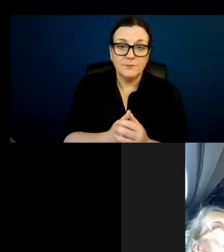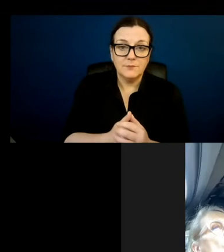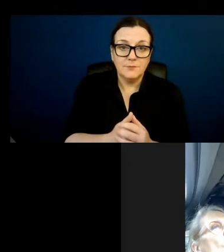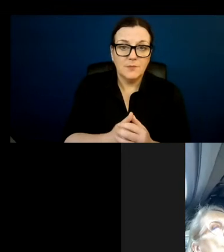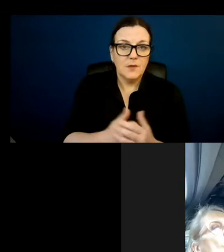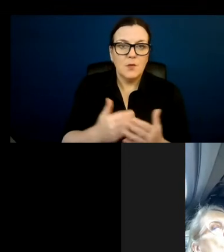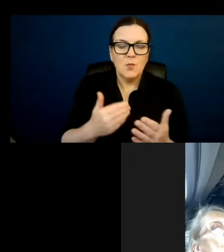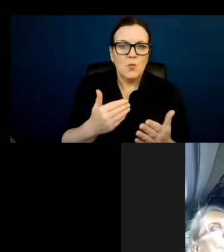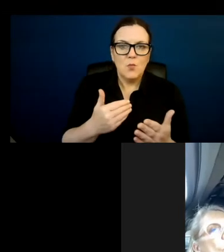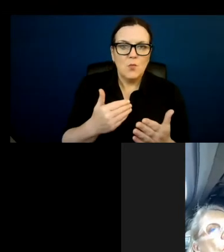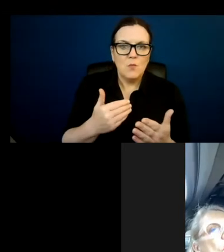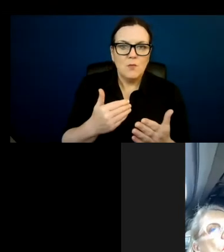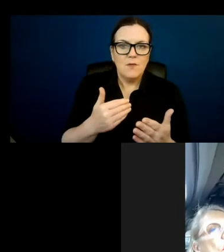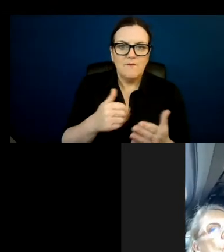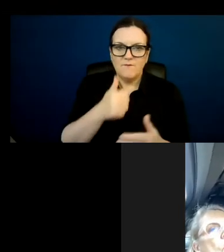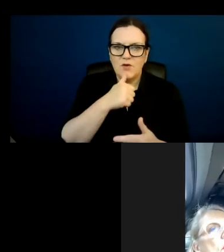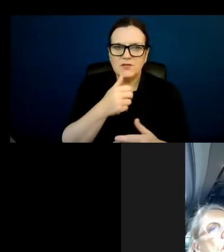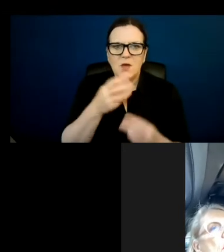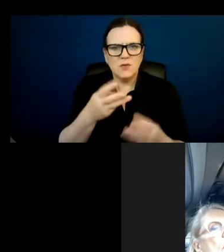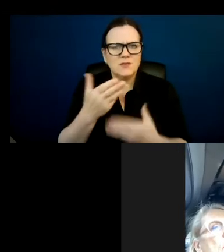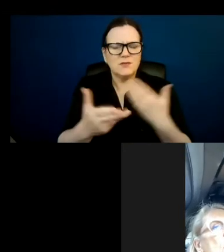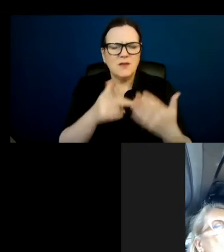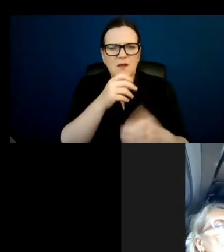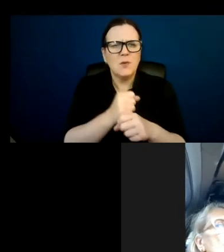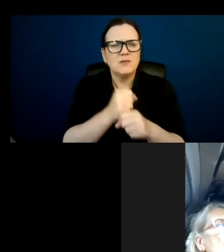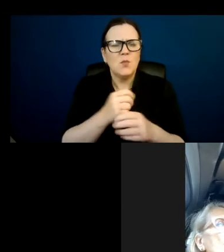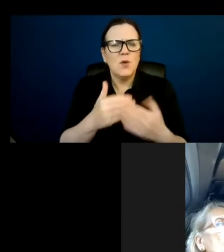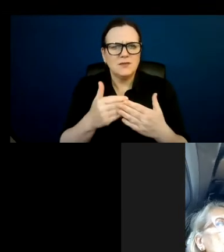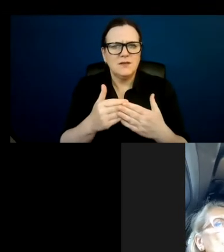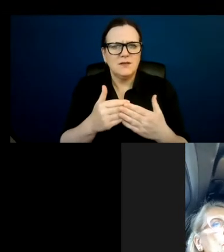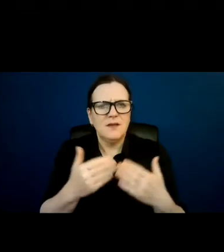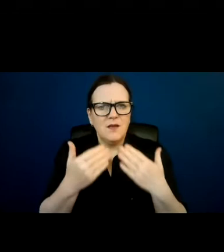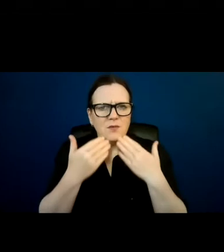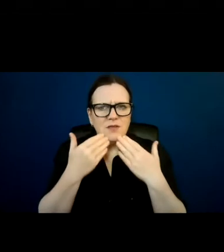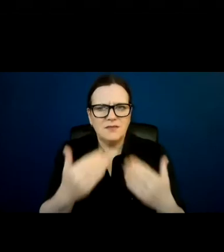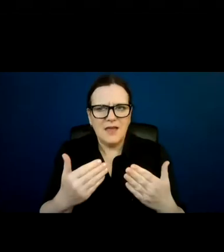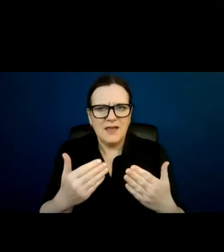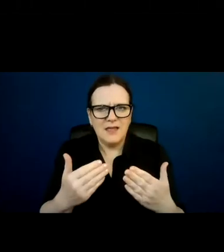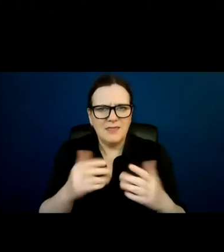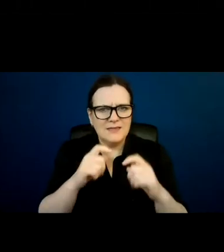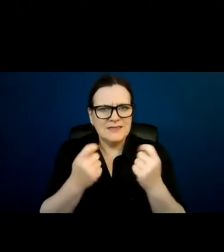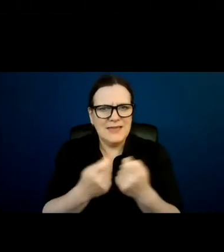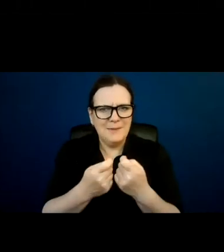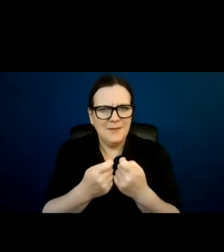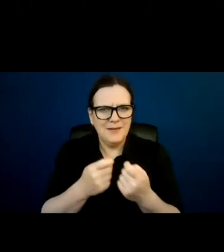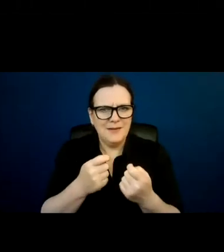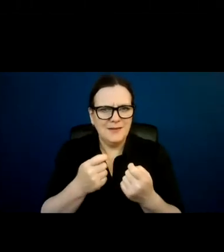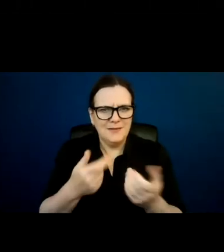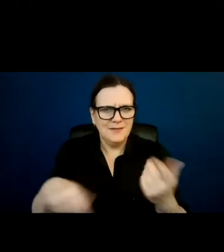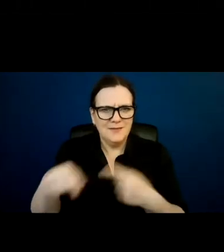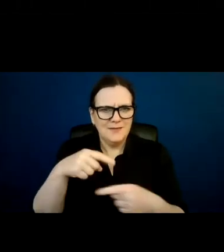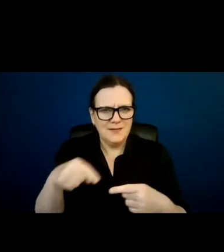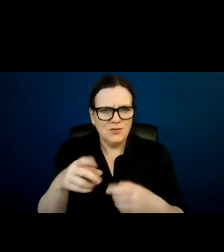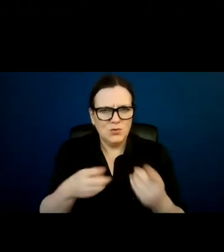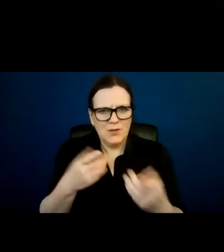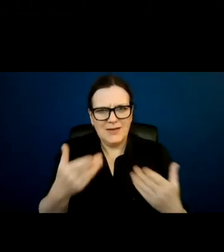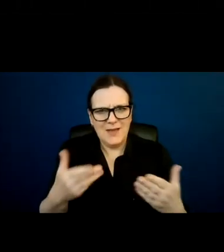the act? Well, first of all, I do want to say that I thank Jagalink Rogan and her team for the amazing amount of work that they are doing on